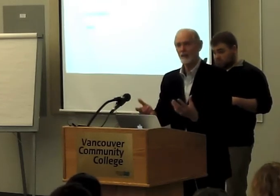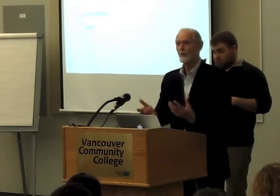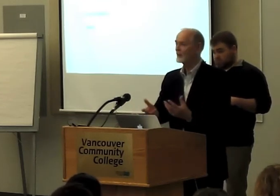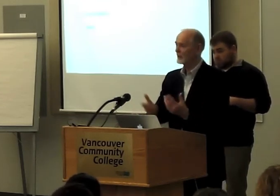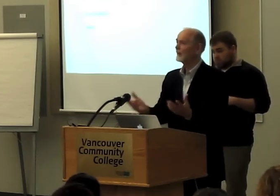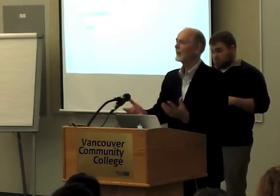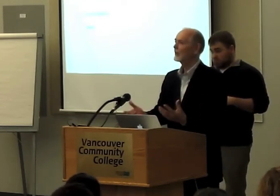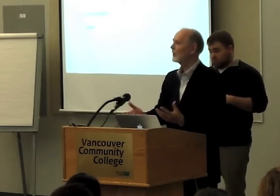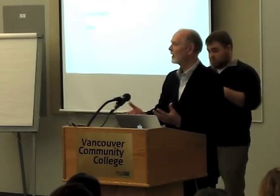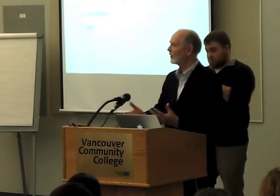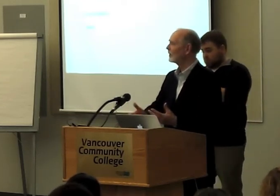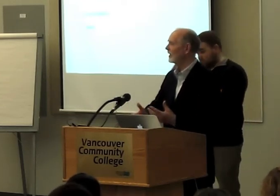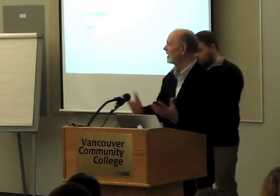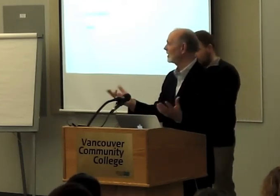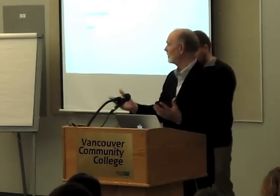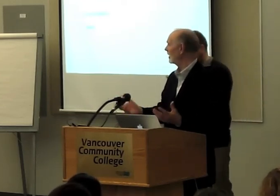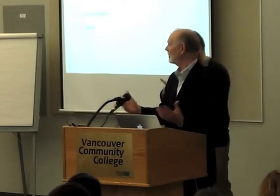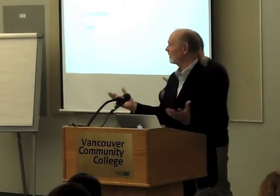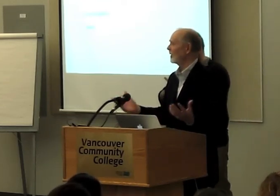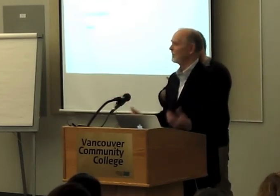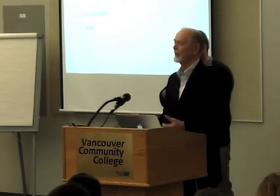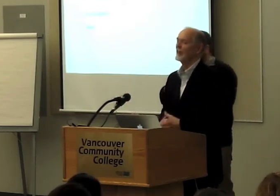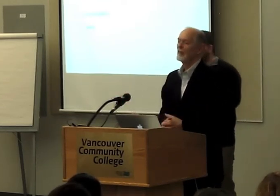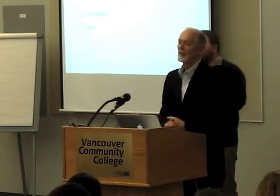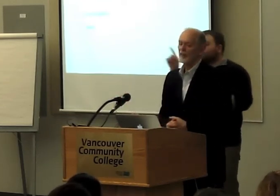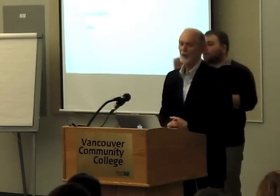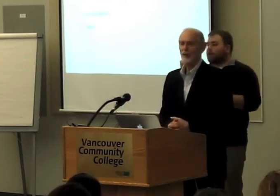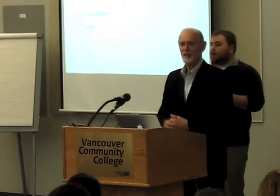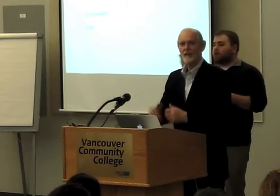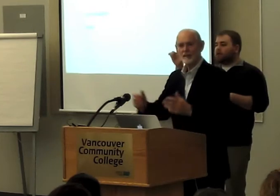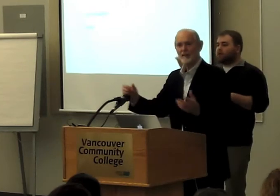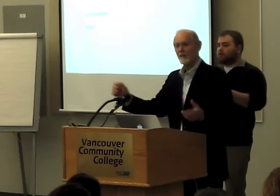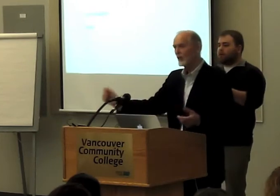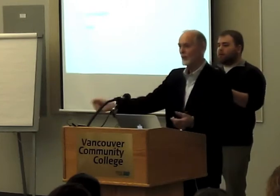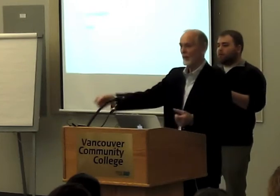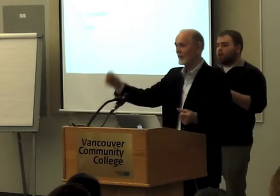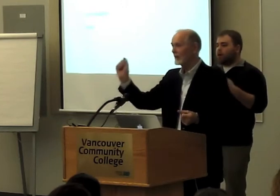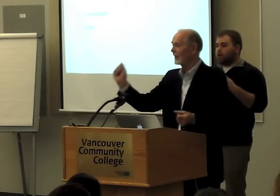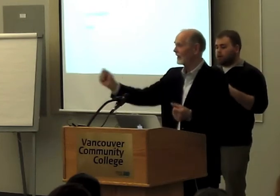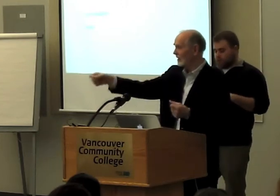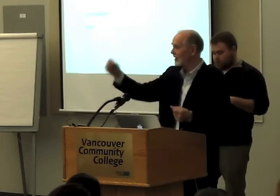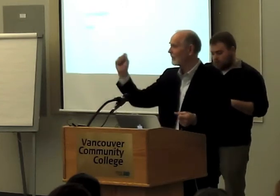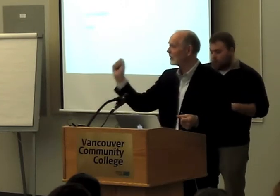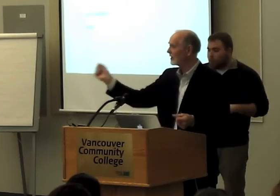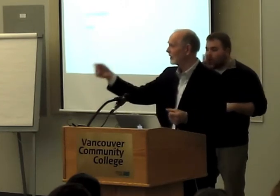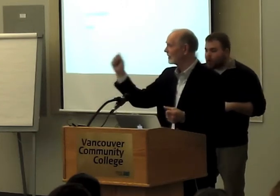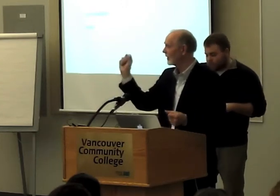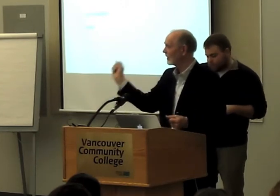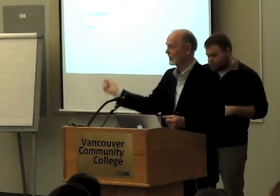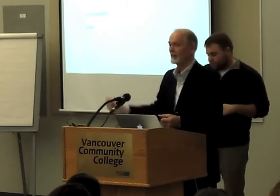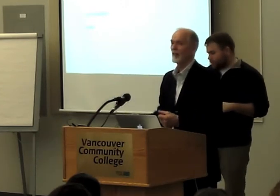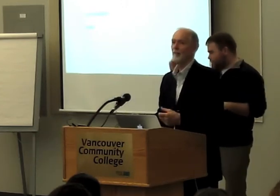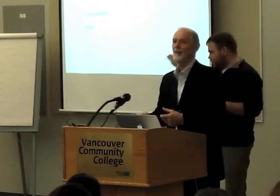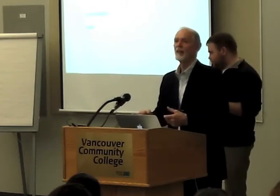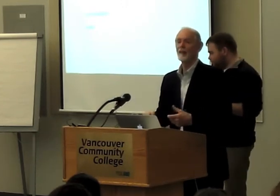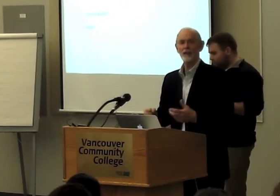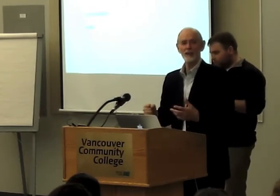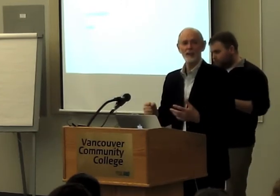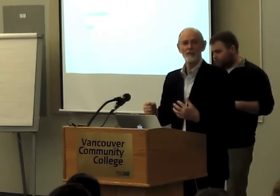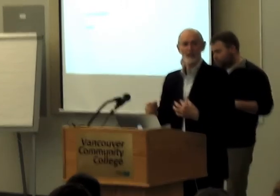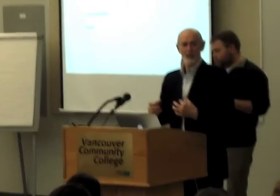fascinated. He wanted to find out where all the eels were coming from. So he started in the Mediterranean, taking these samples of these various